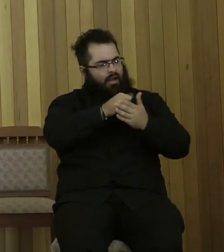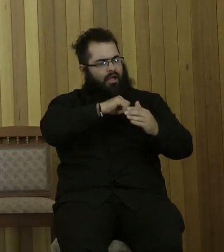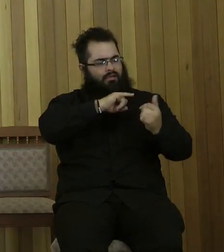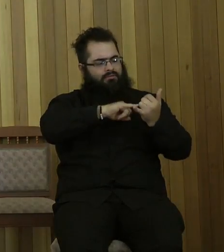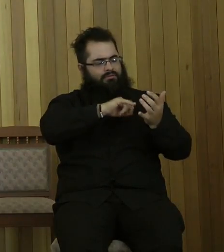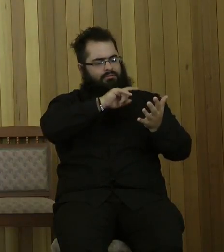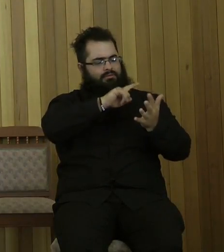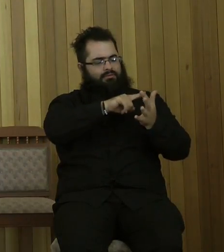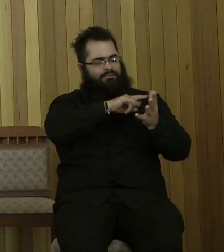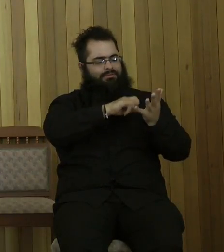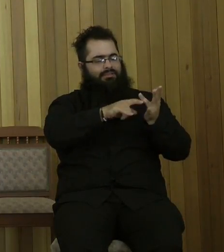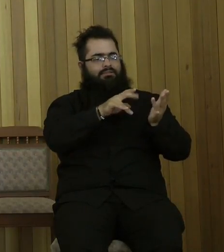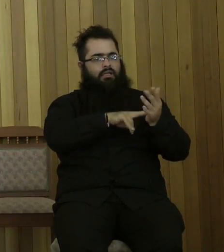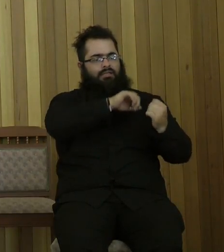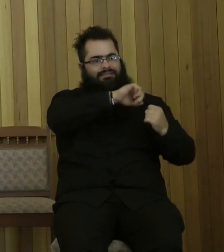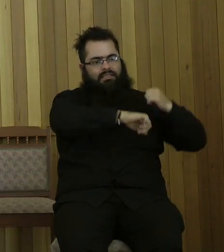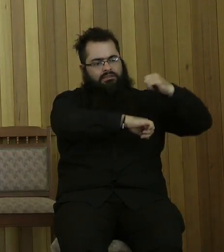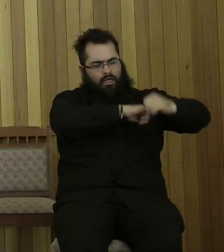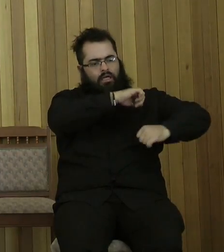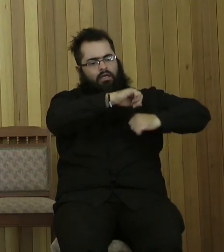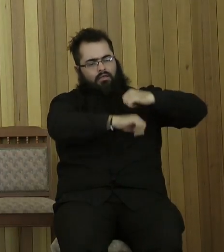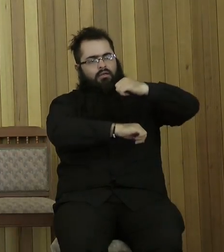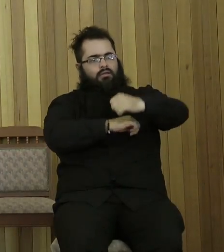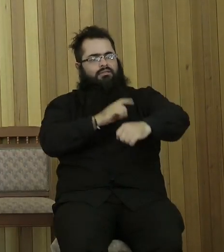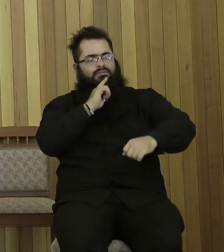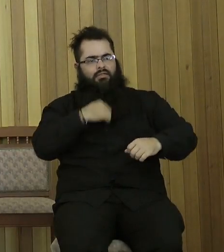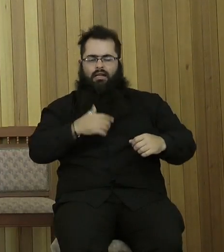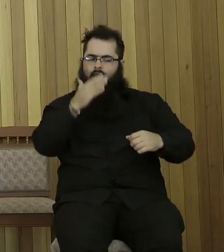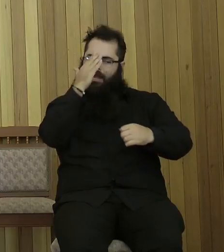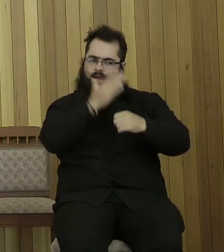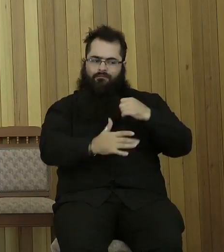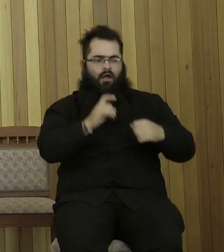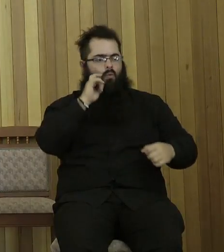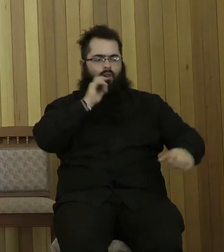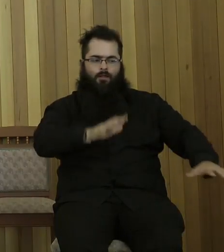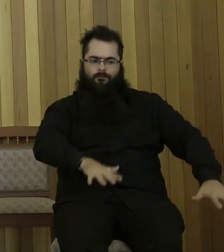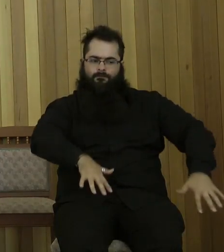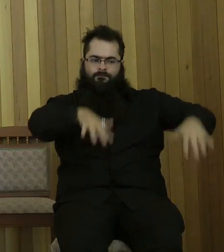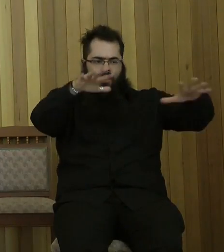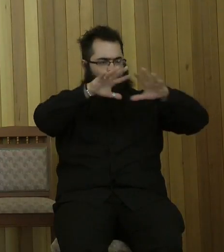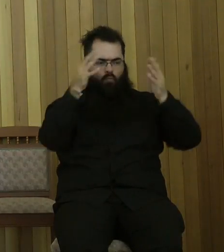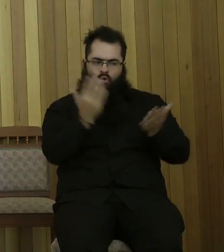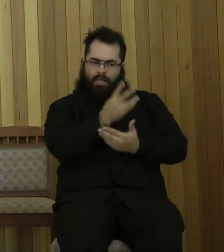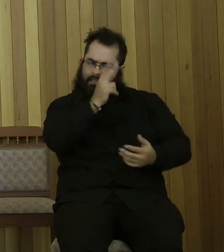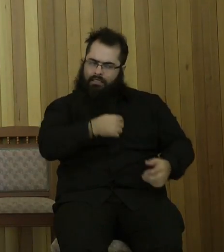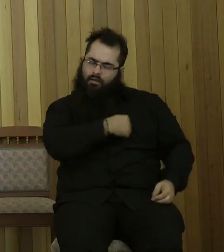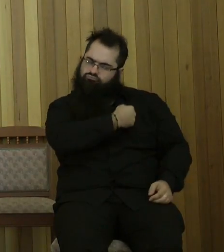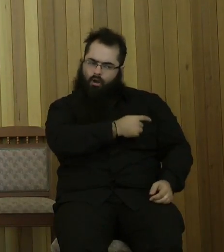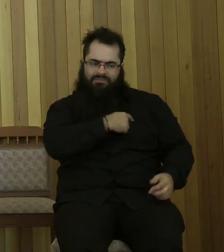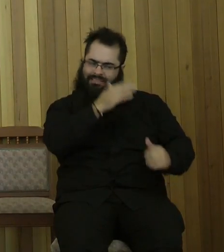822. But you do know that he would never, ever produce another worldwide flood. That was one of his promises. To